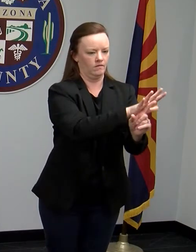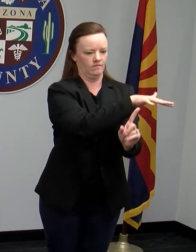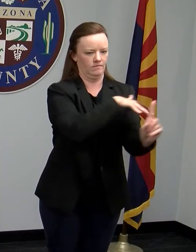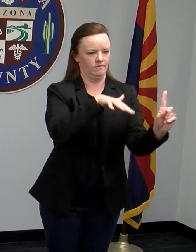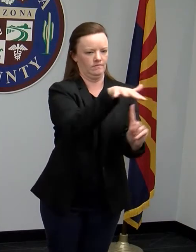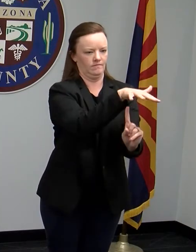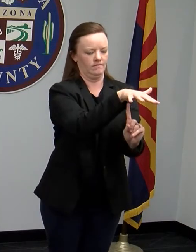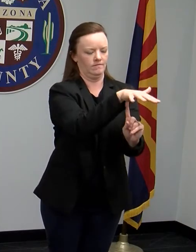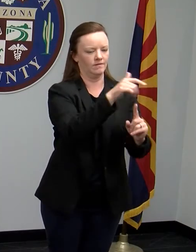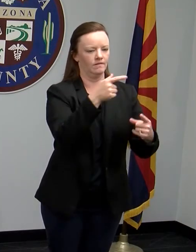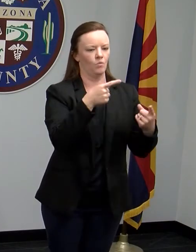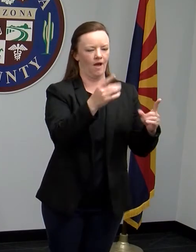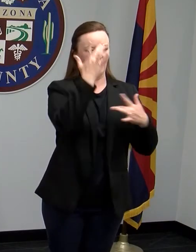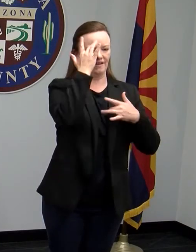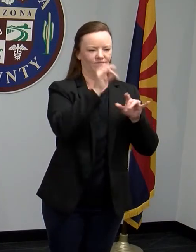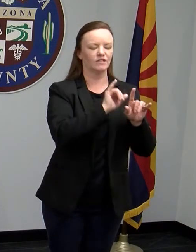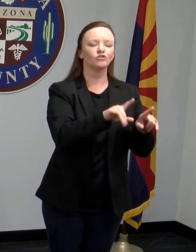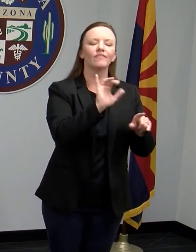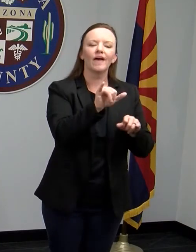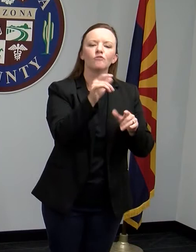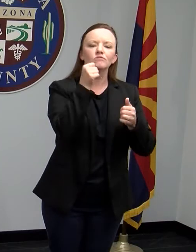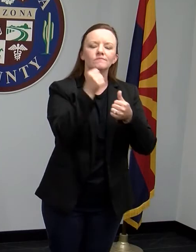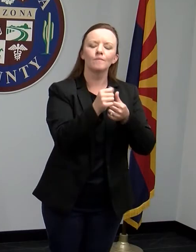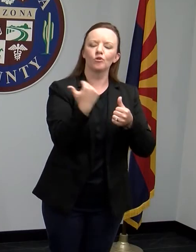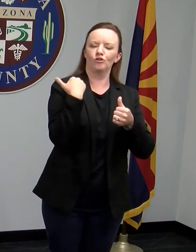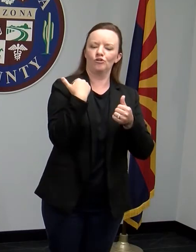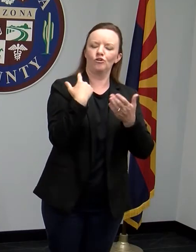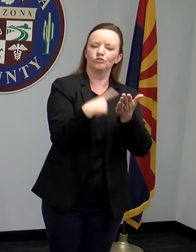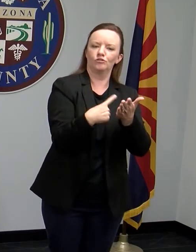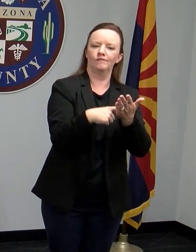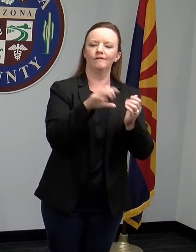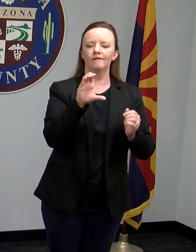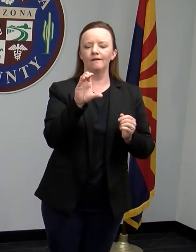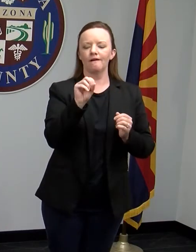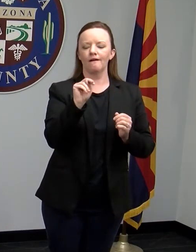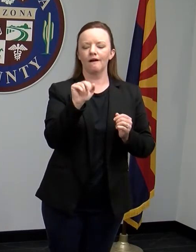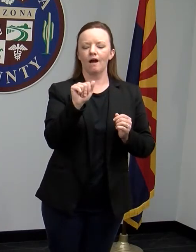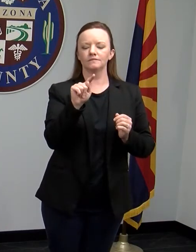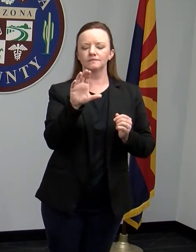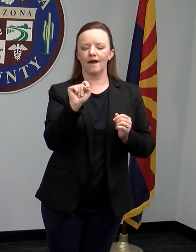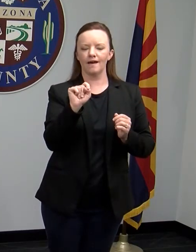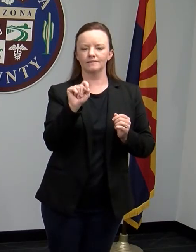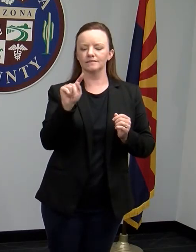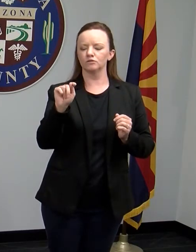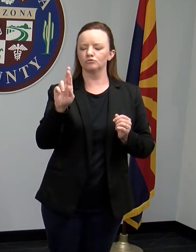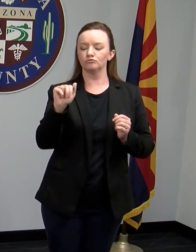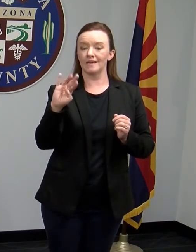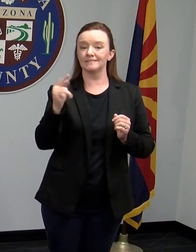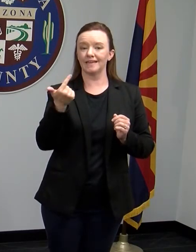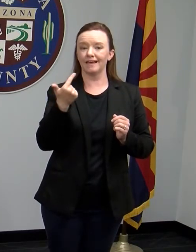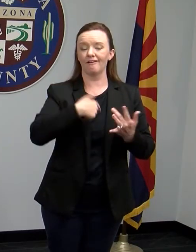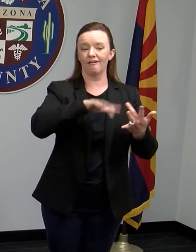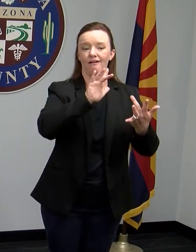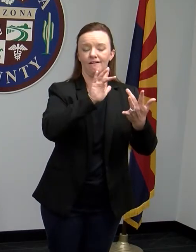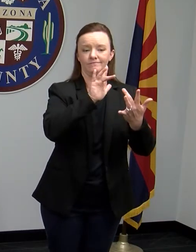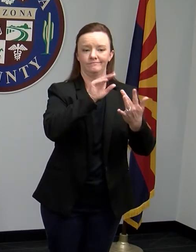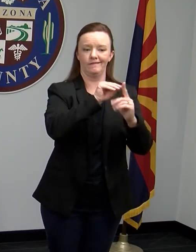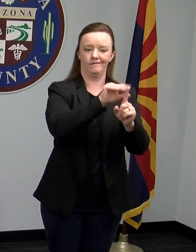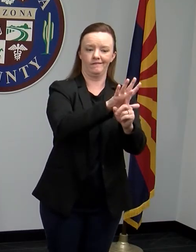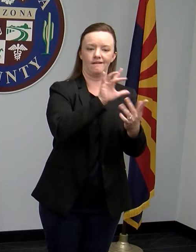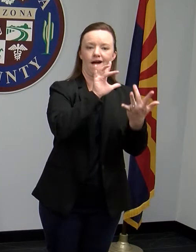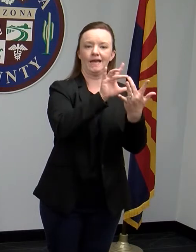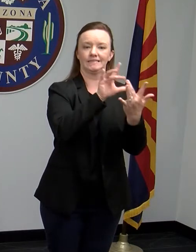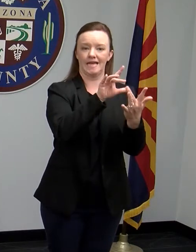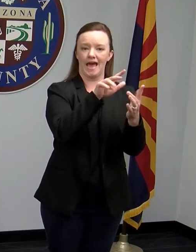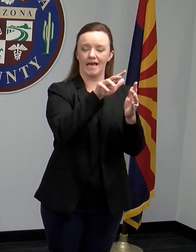which is that contact investigation or contact tracing that you've heard so much about that is taking the majority of